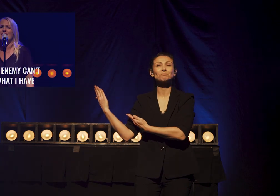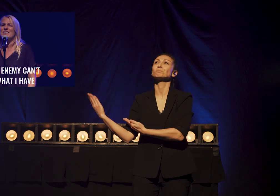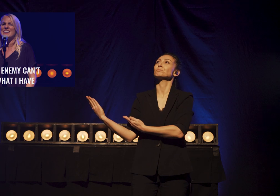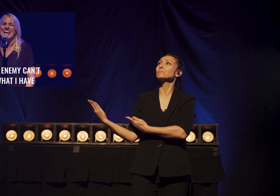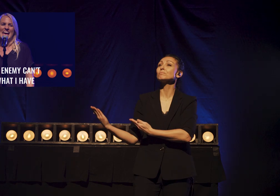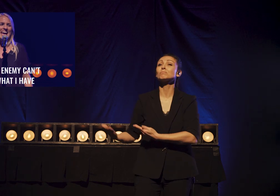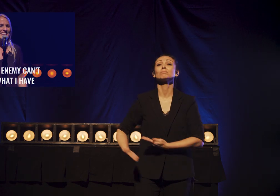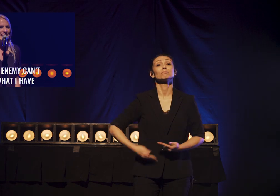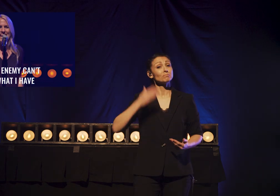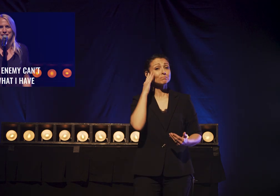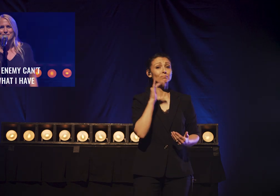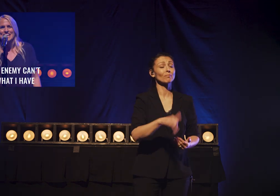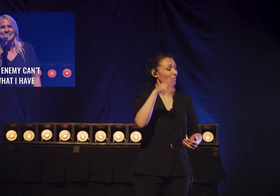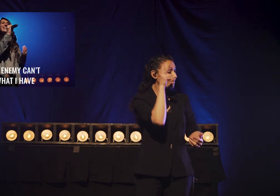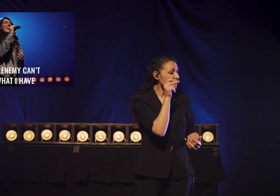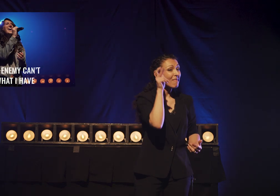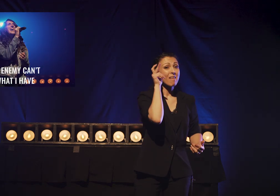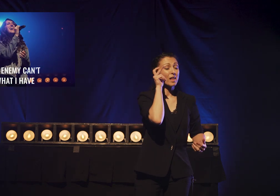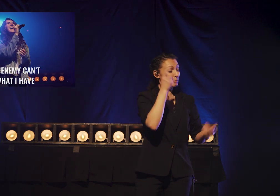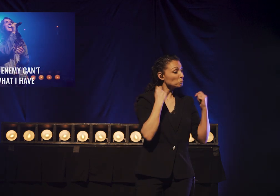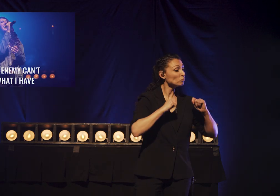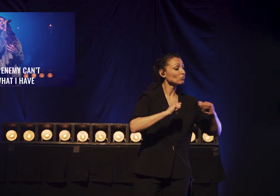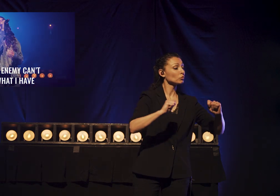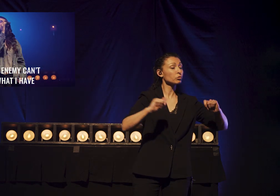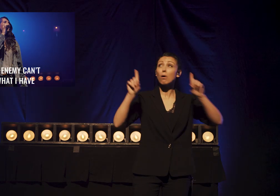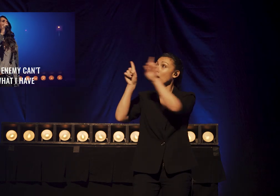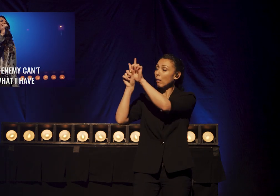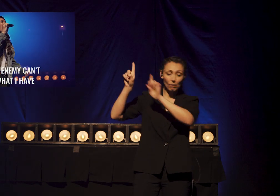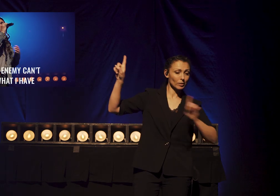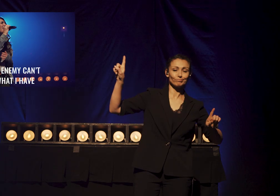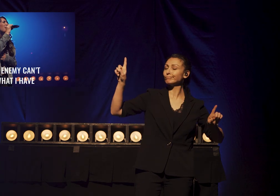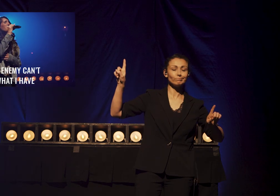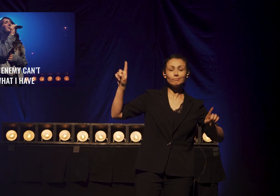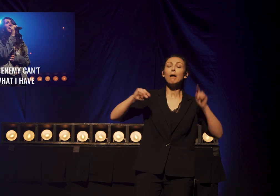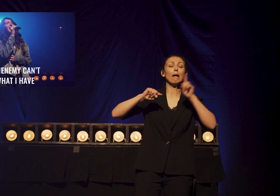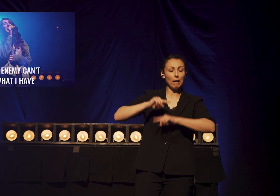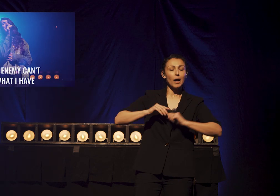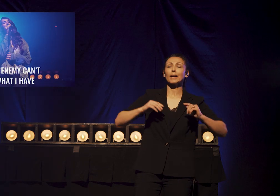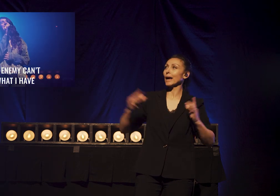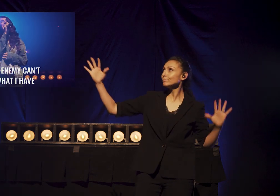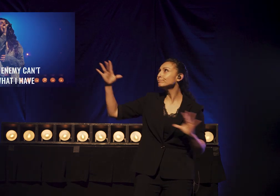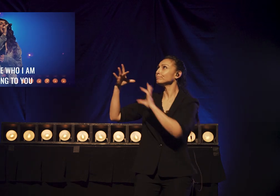And the enemy can't. Take what I have.